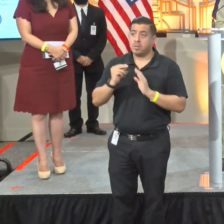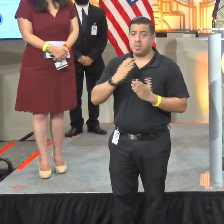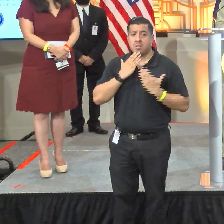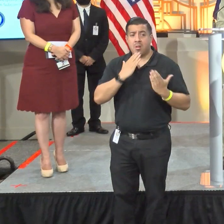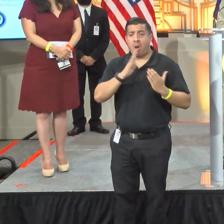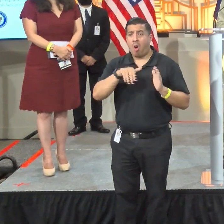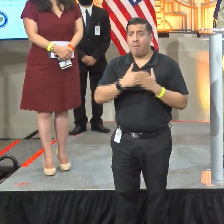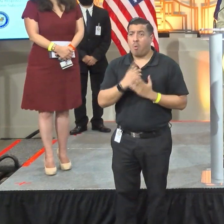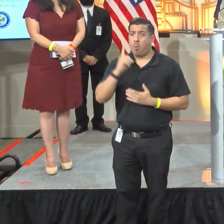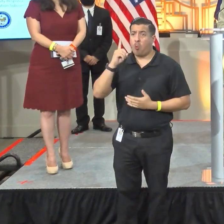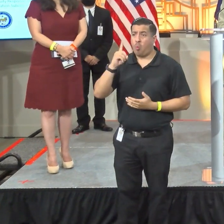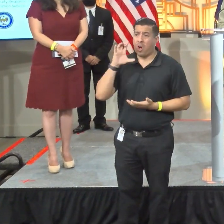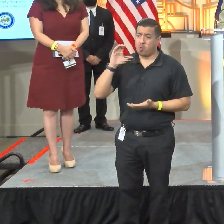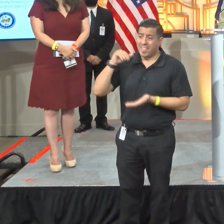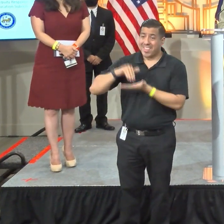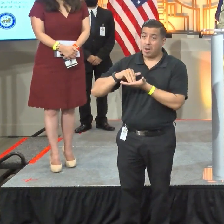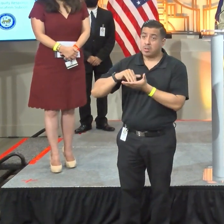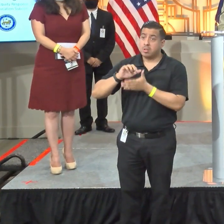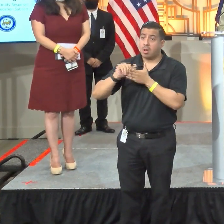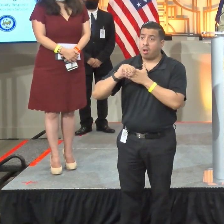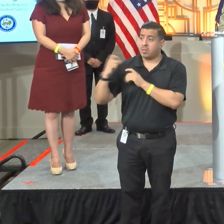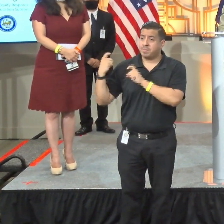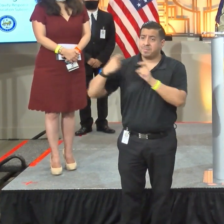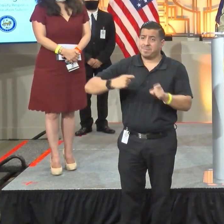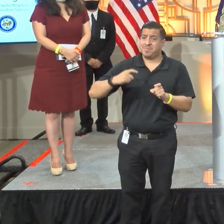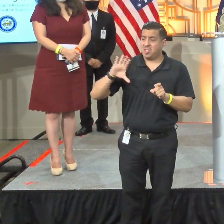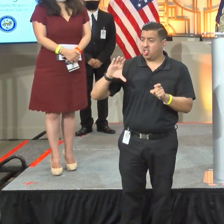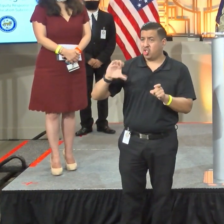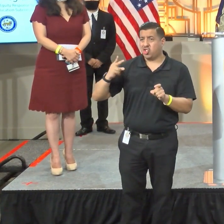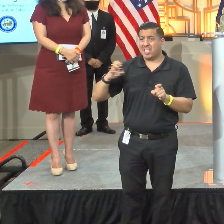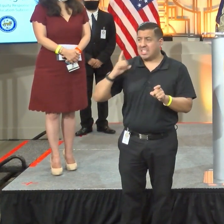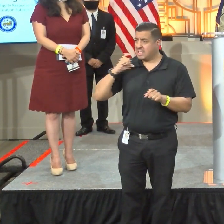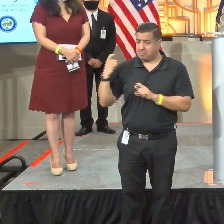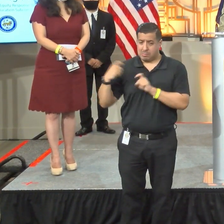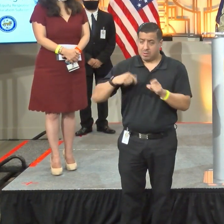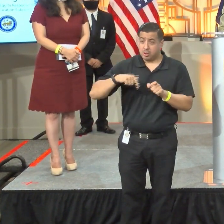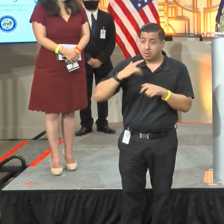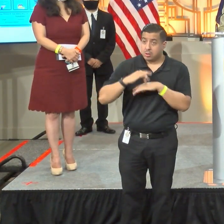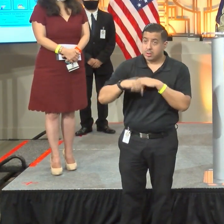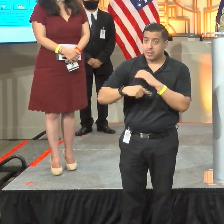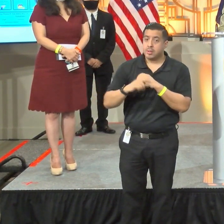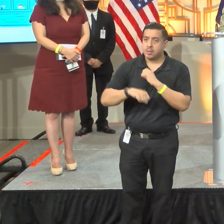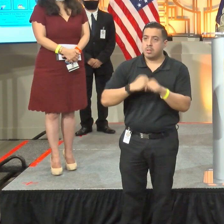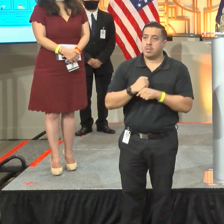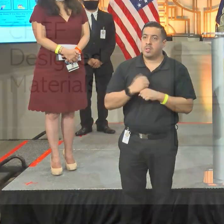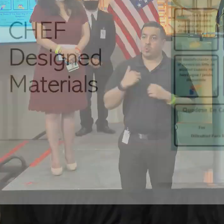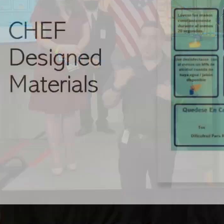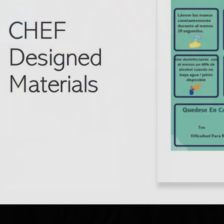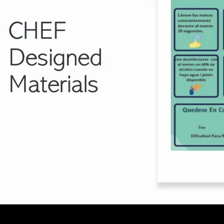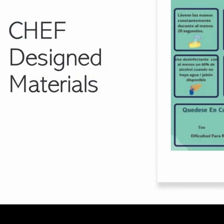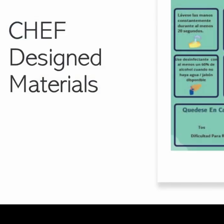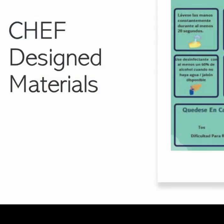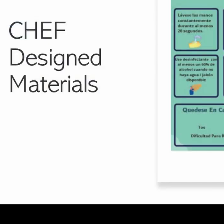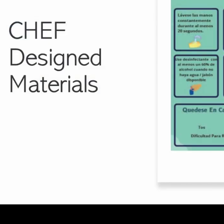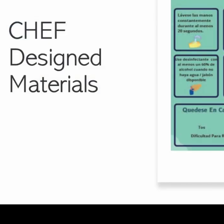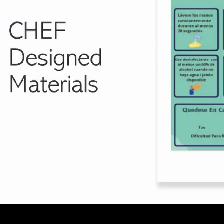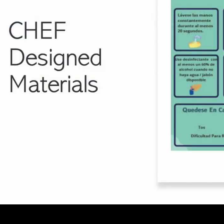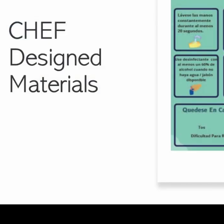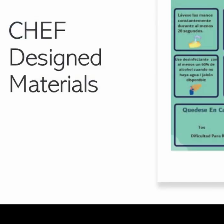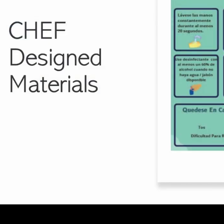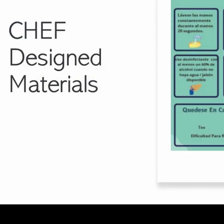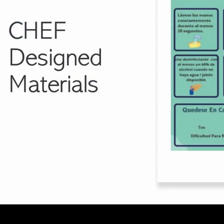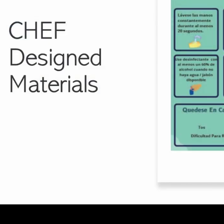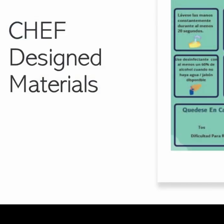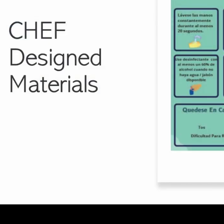the $100,000 grant provided by JPMorgan Chase earlier this year, we are here to celebrate our first cohort